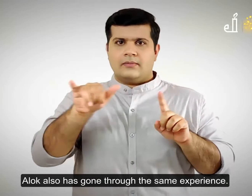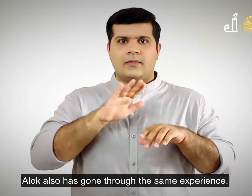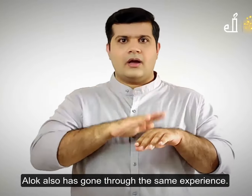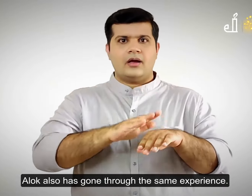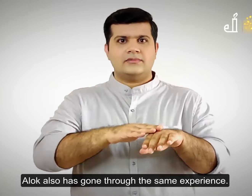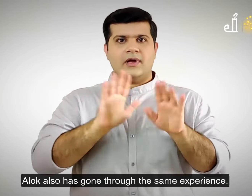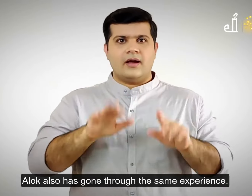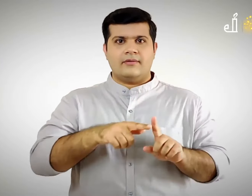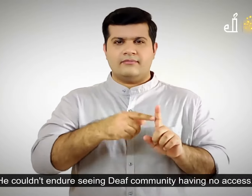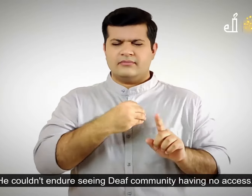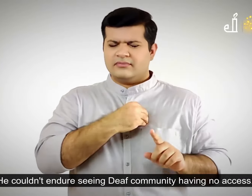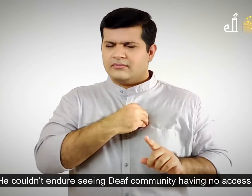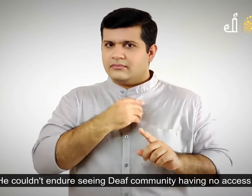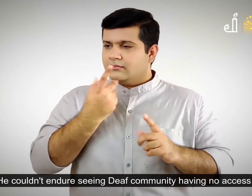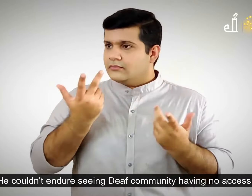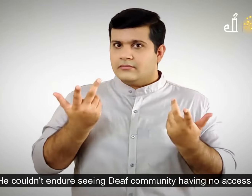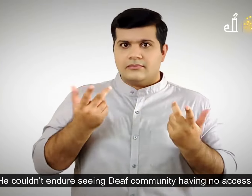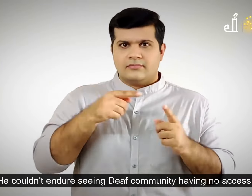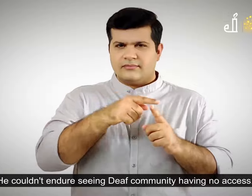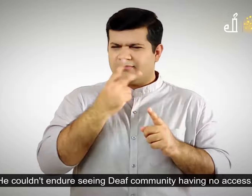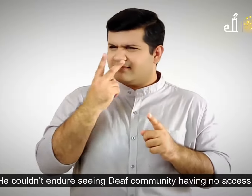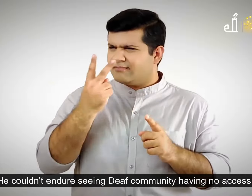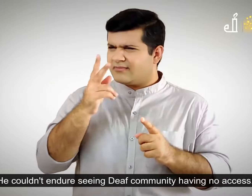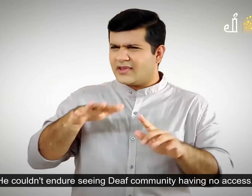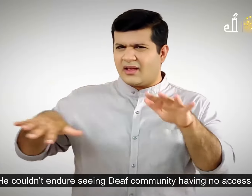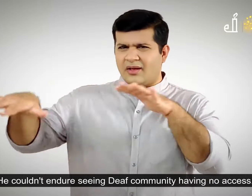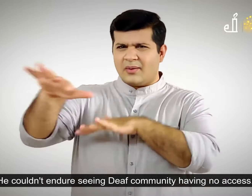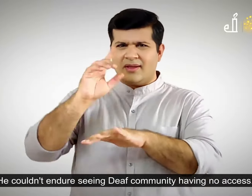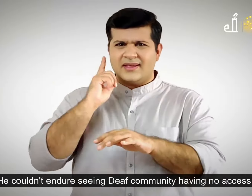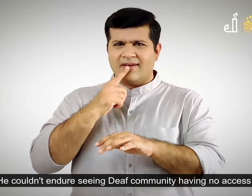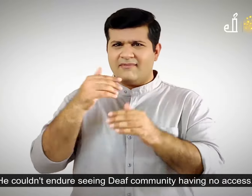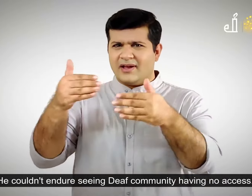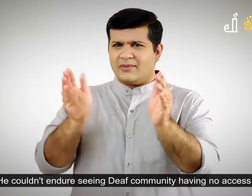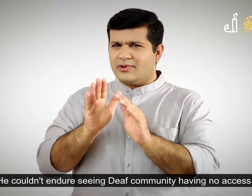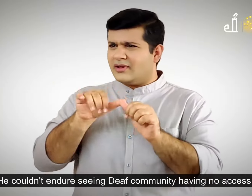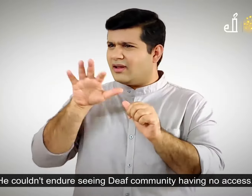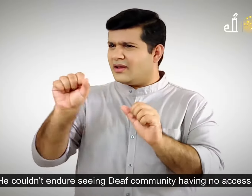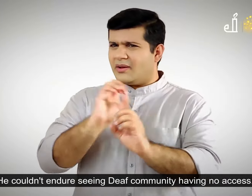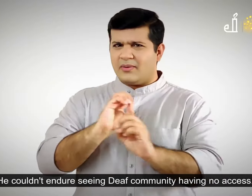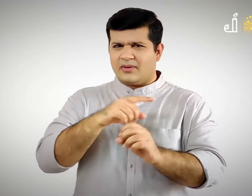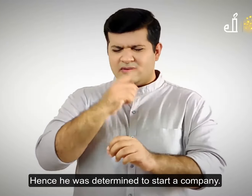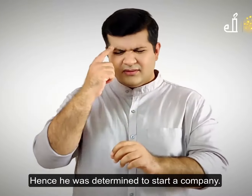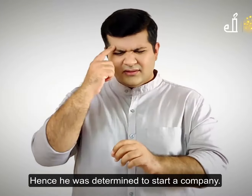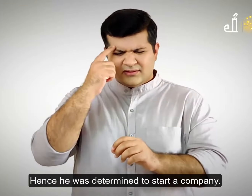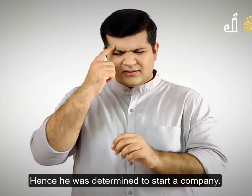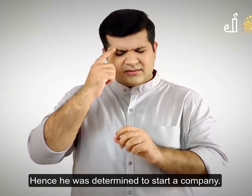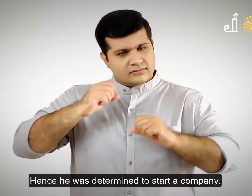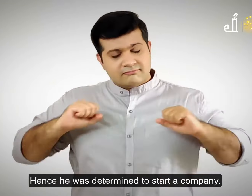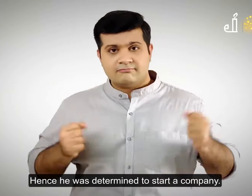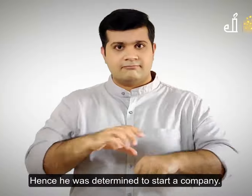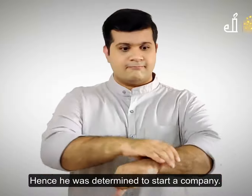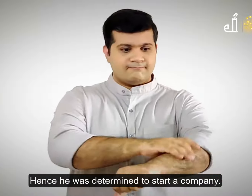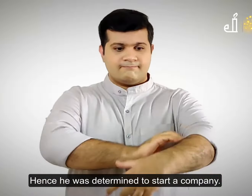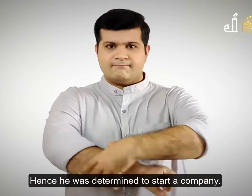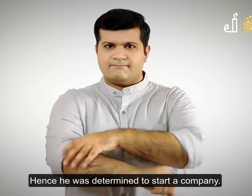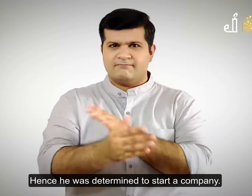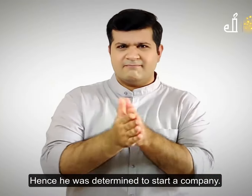experience. He couldn't endure seeing deaf community having no access. Hence he was determined